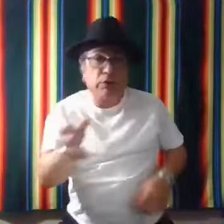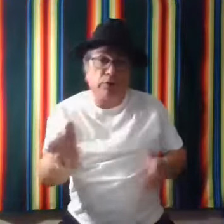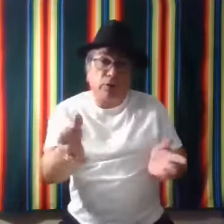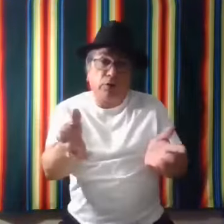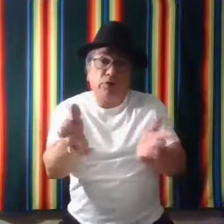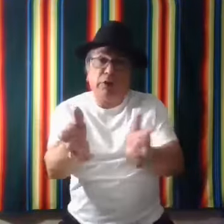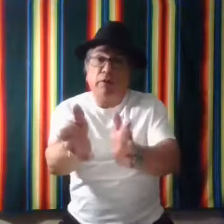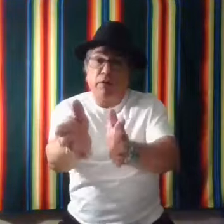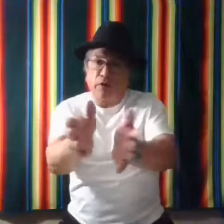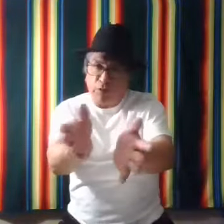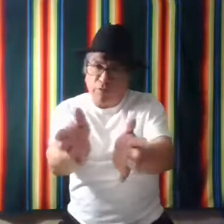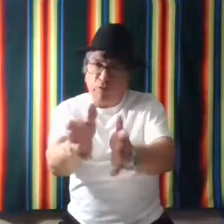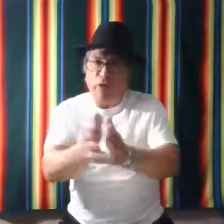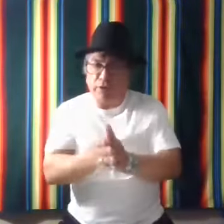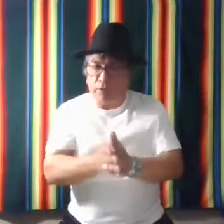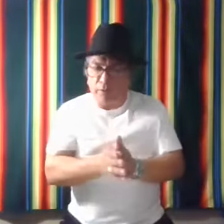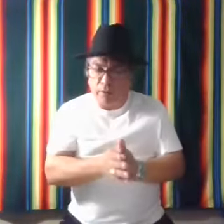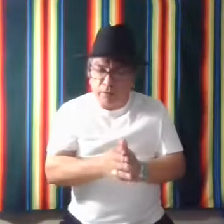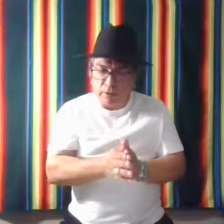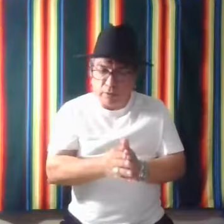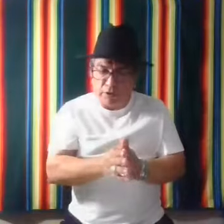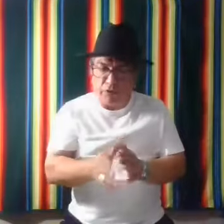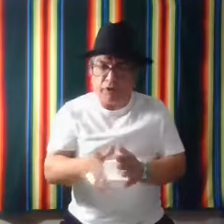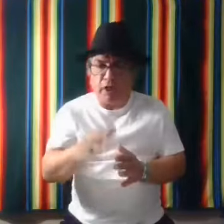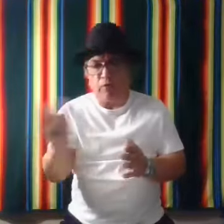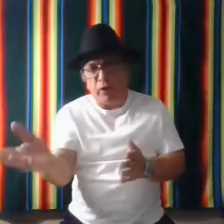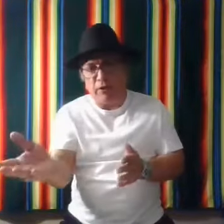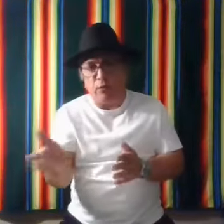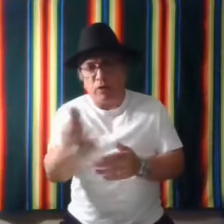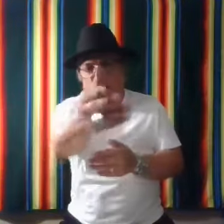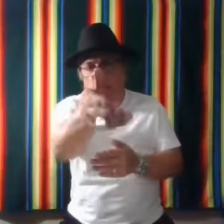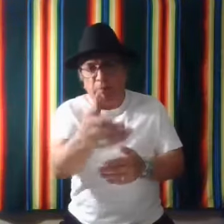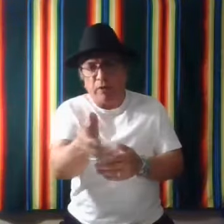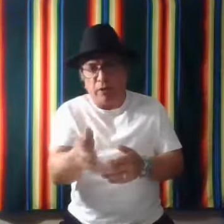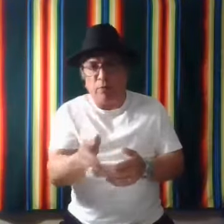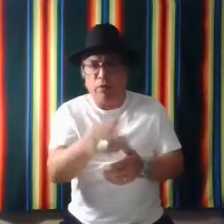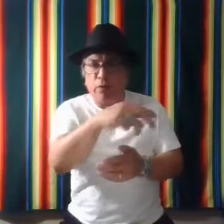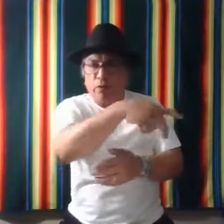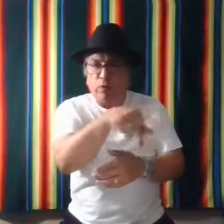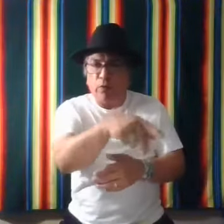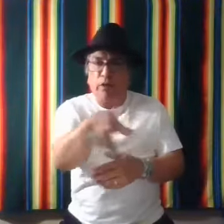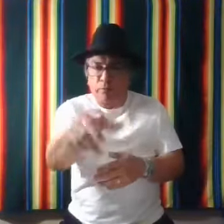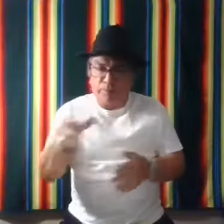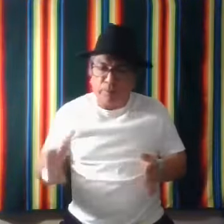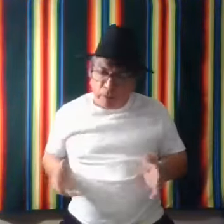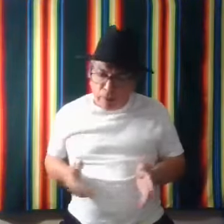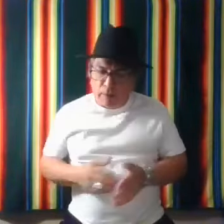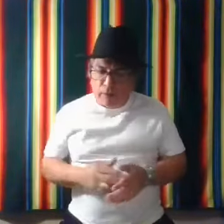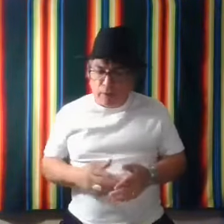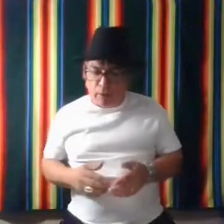So you see two different ways here that you can sound. If one doesn't work to them, maybe the other one will. Okay.